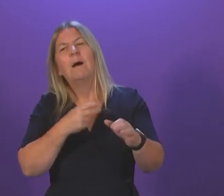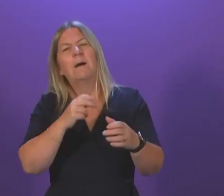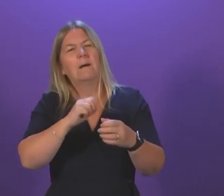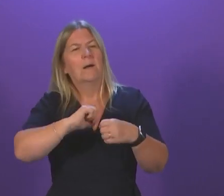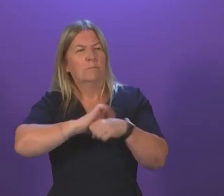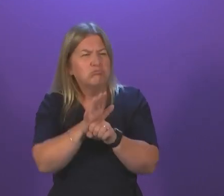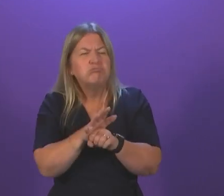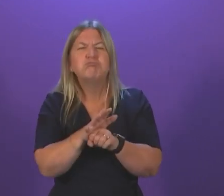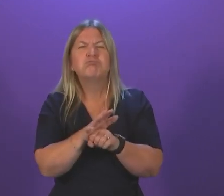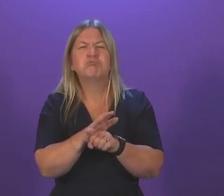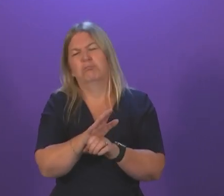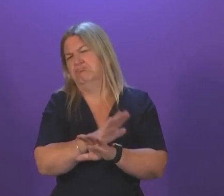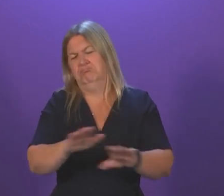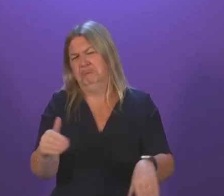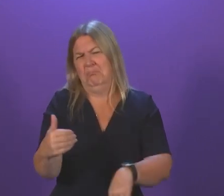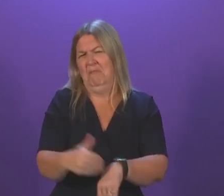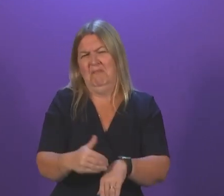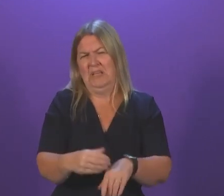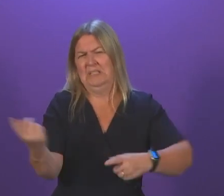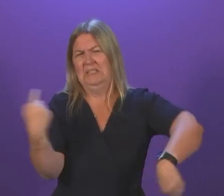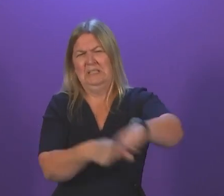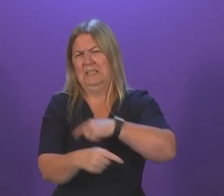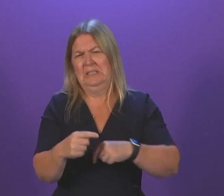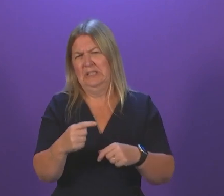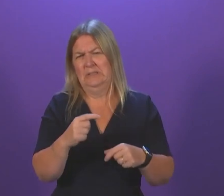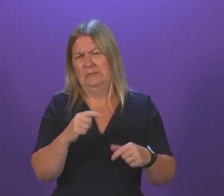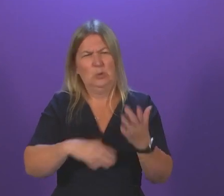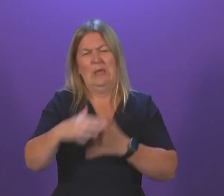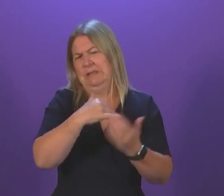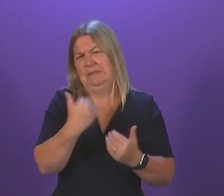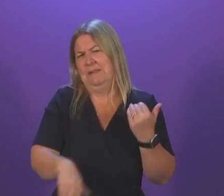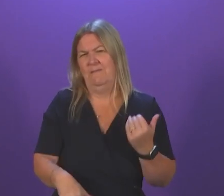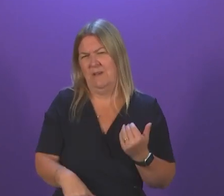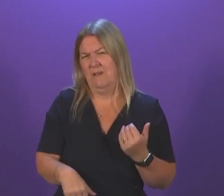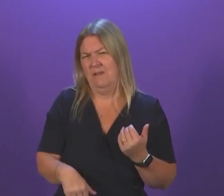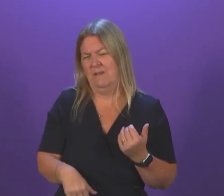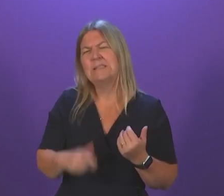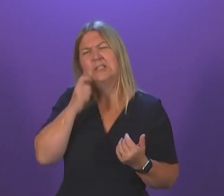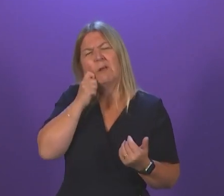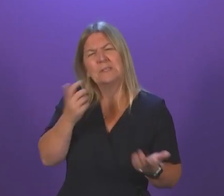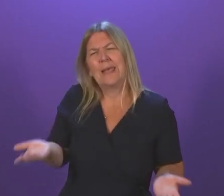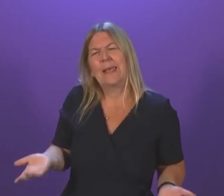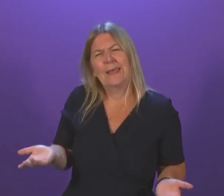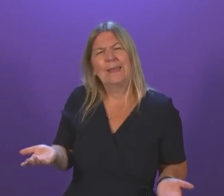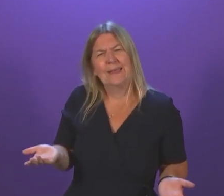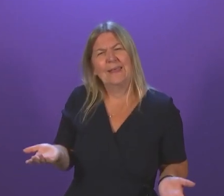significant impact on all of this is insulting people's intelligence, and I think actually